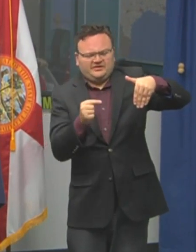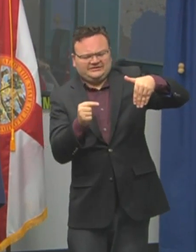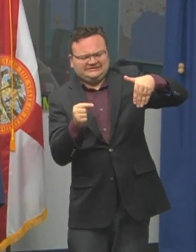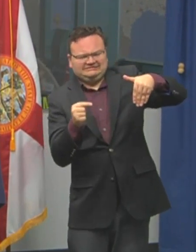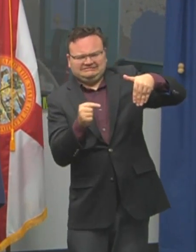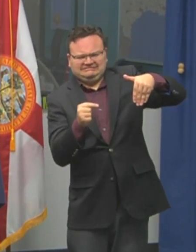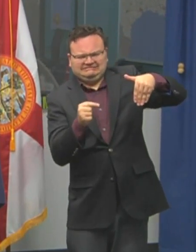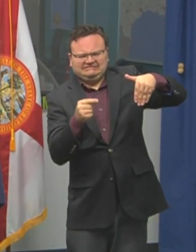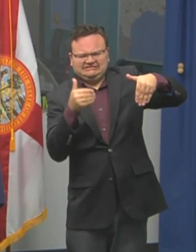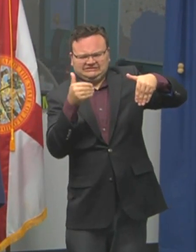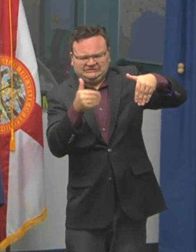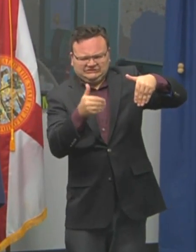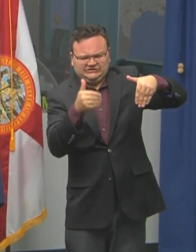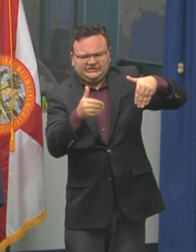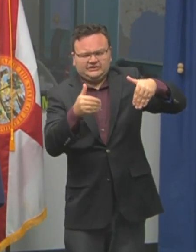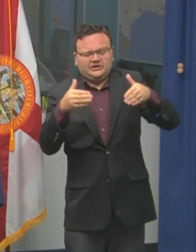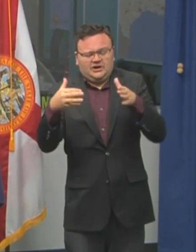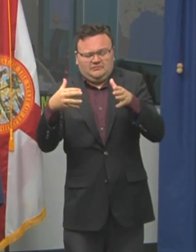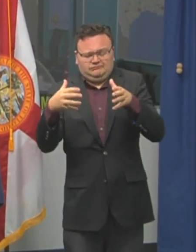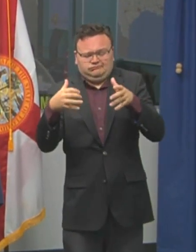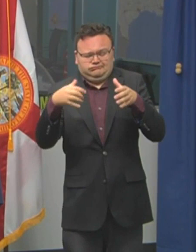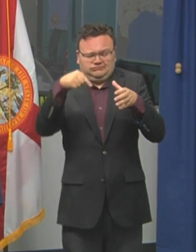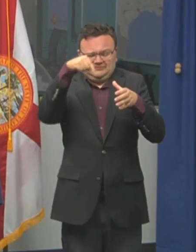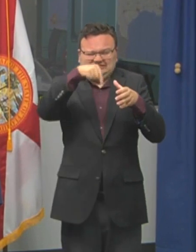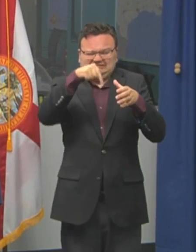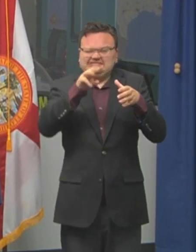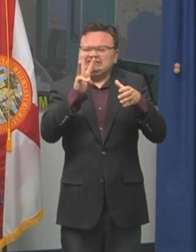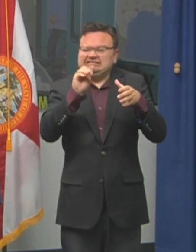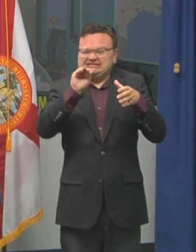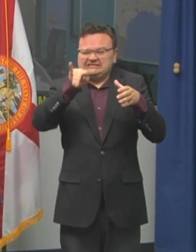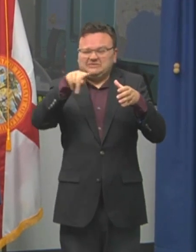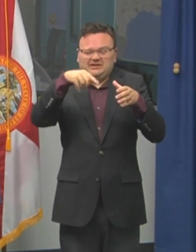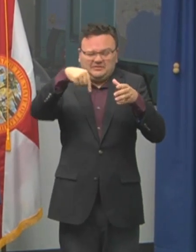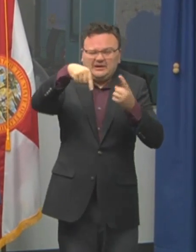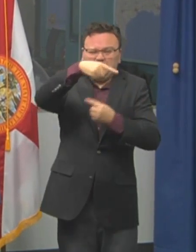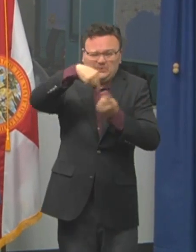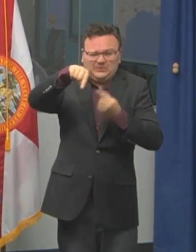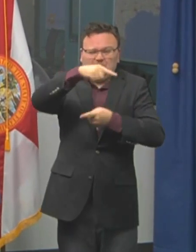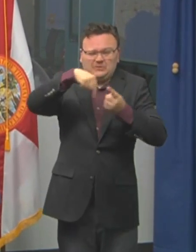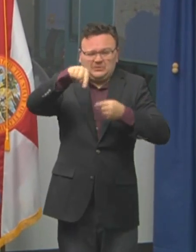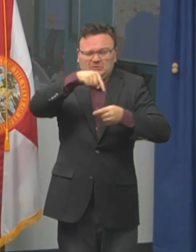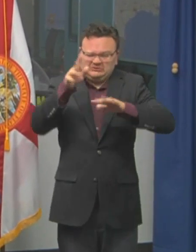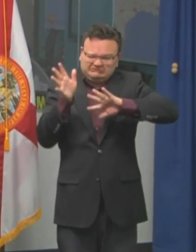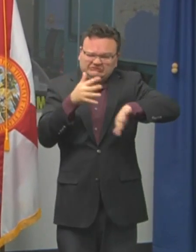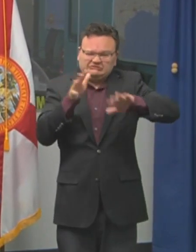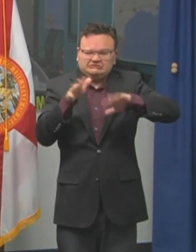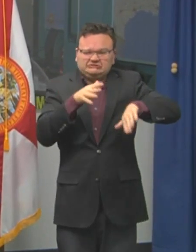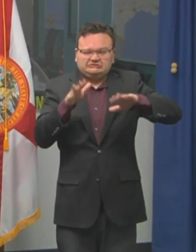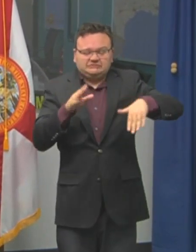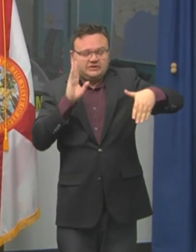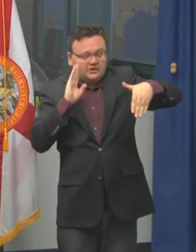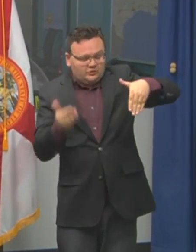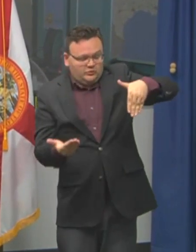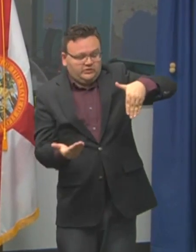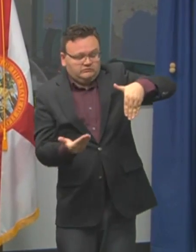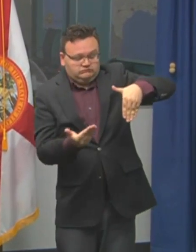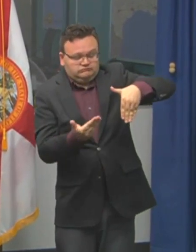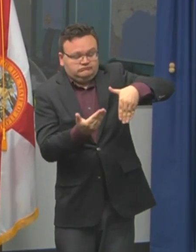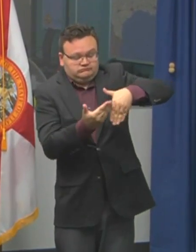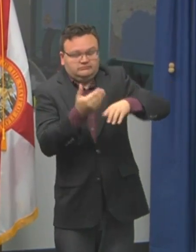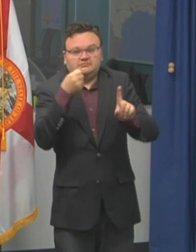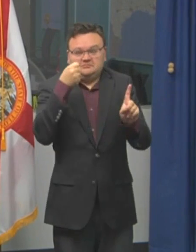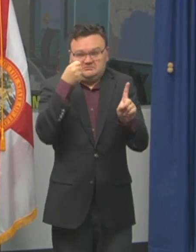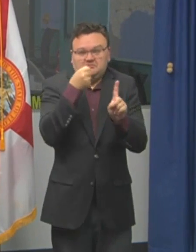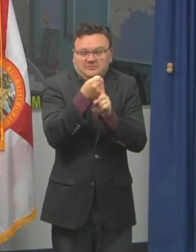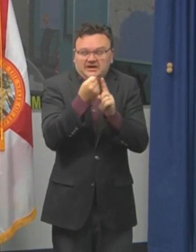near 60 mile per hour, Elsa is expected to be near hurricane strength tonight prior to making landfall in Florida. I will track parallel